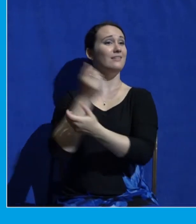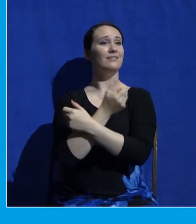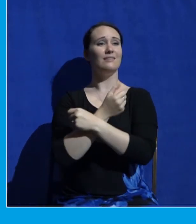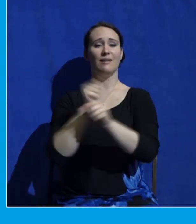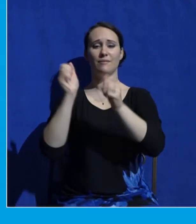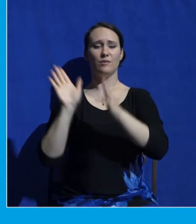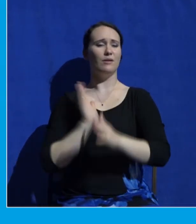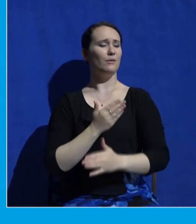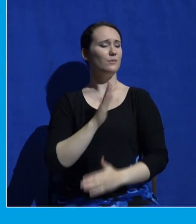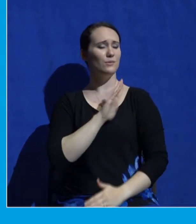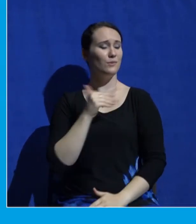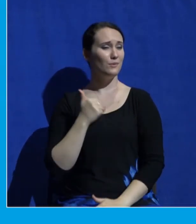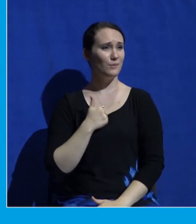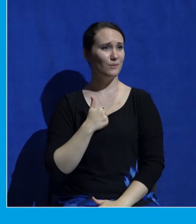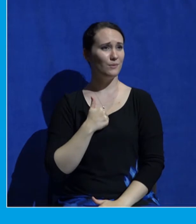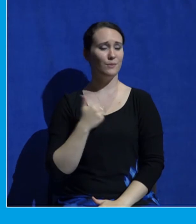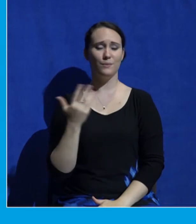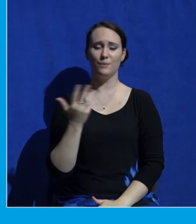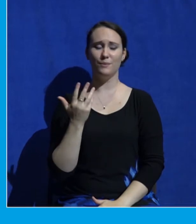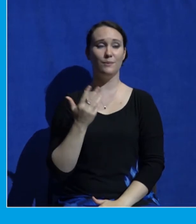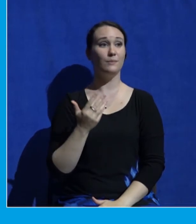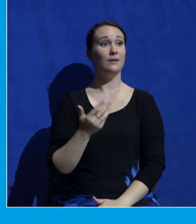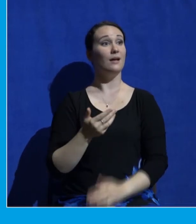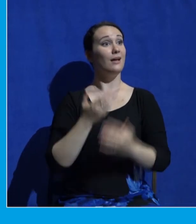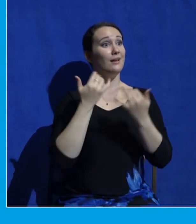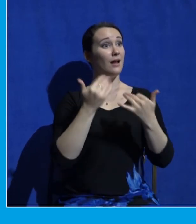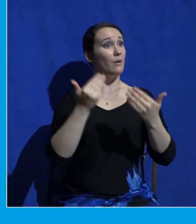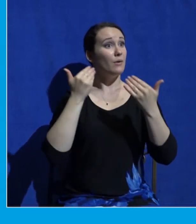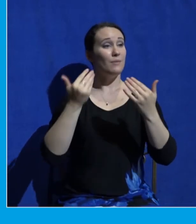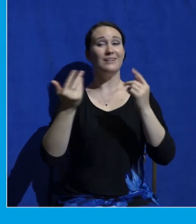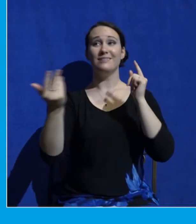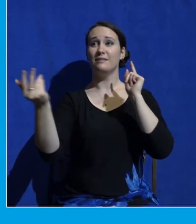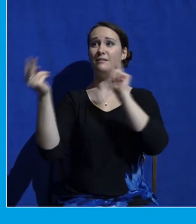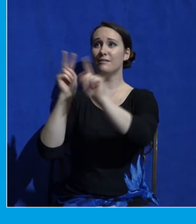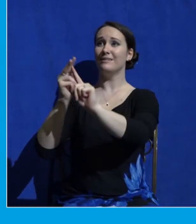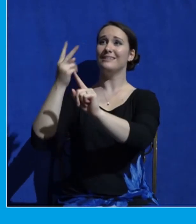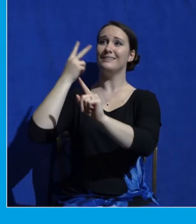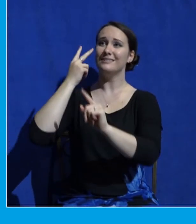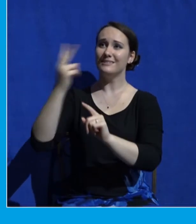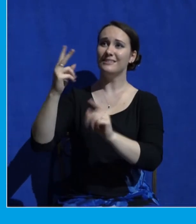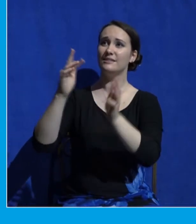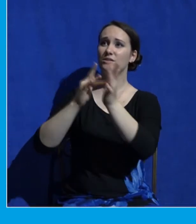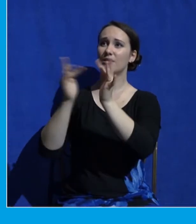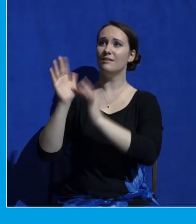No, see Jesus and his love for you right where you're sitting.